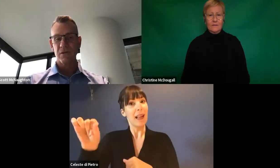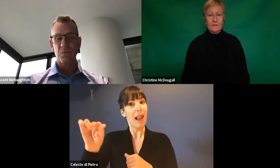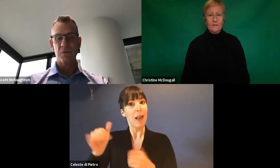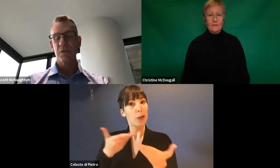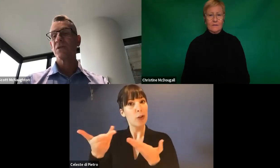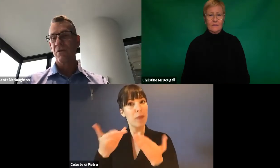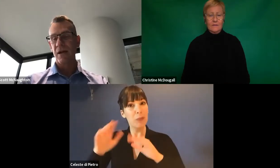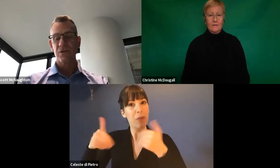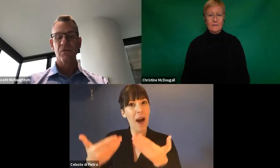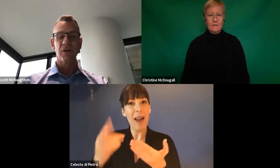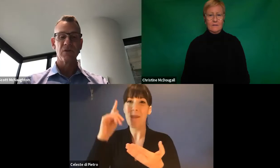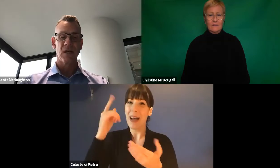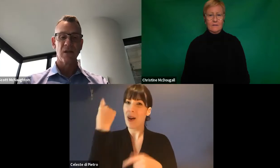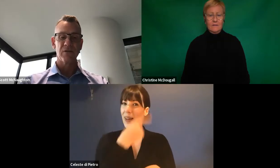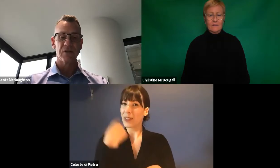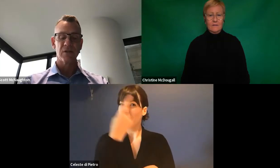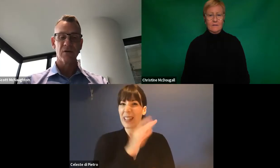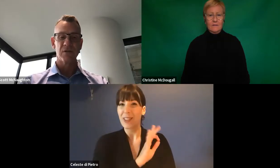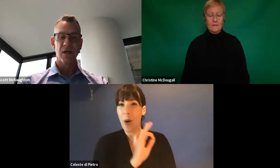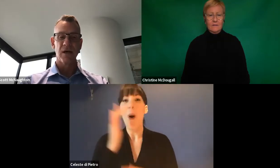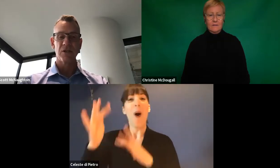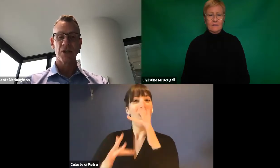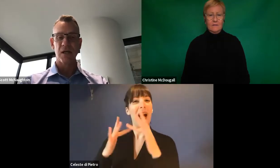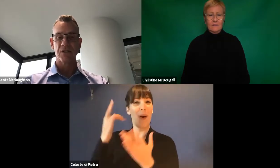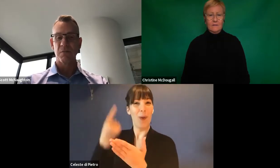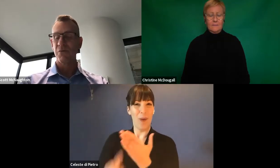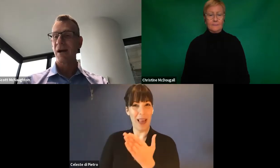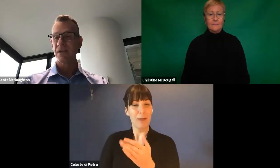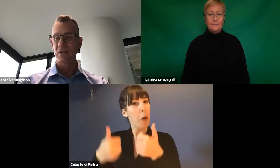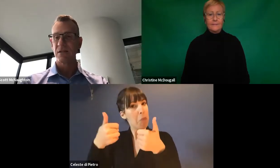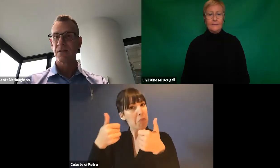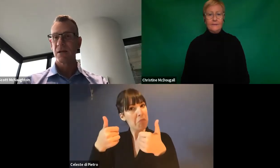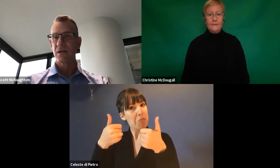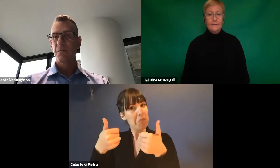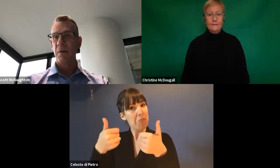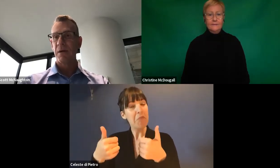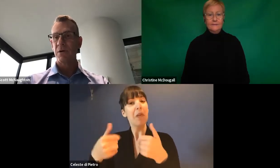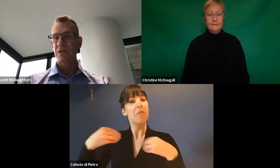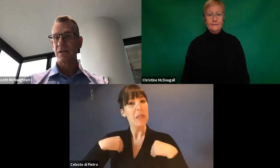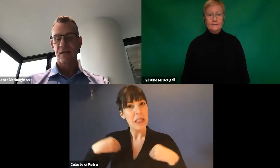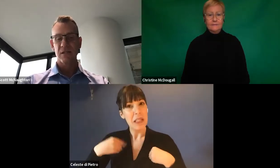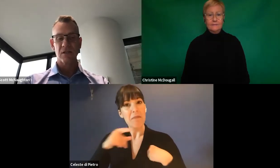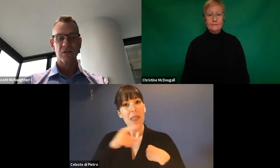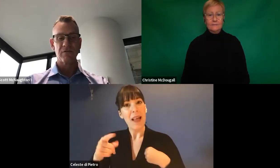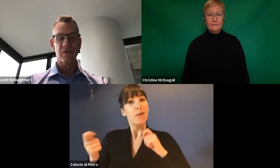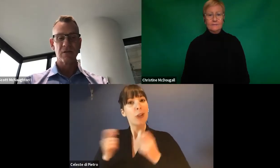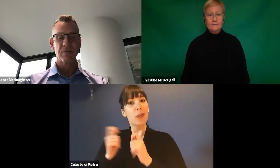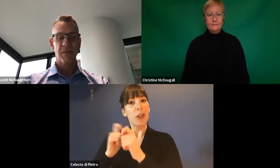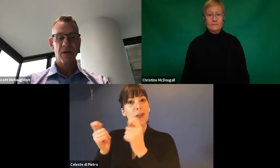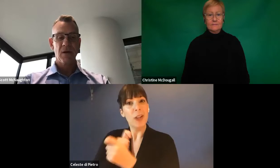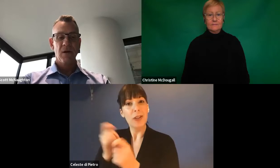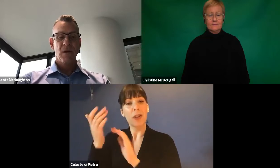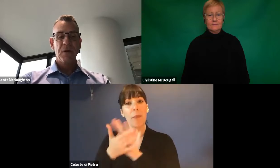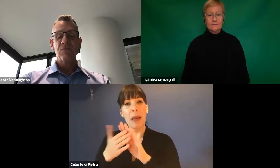services, which is great. It's really good to hear those those changes in practices, but people can still access the services.